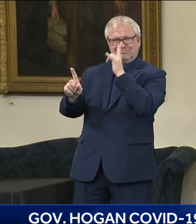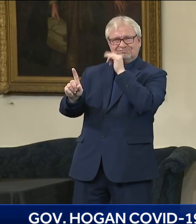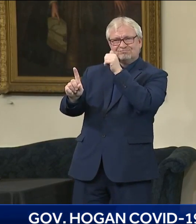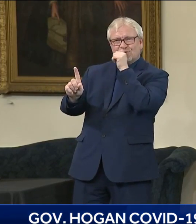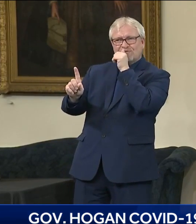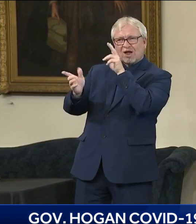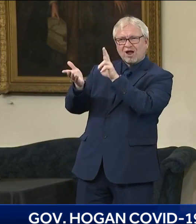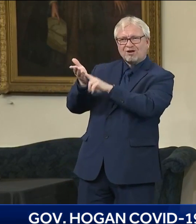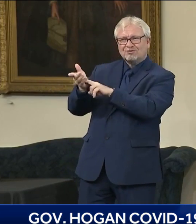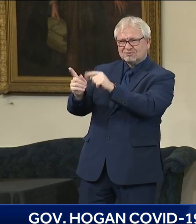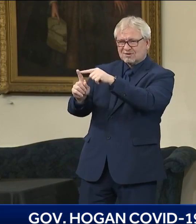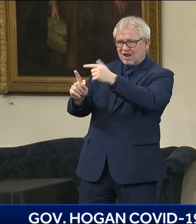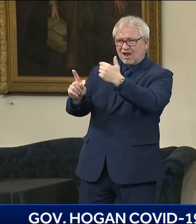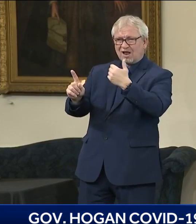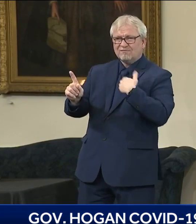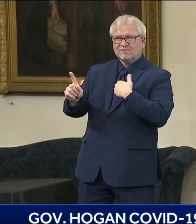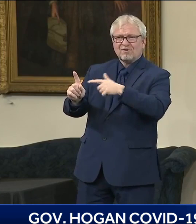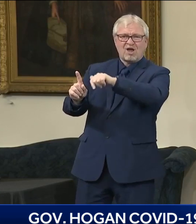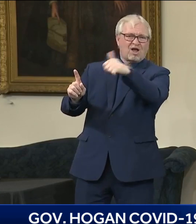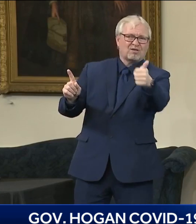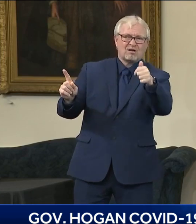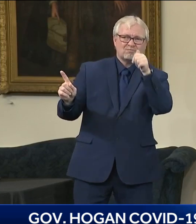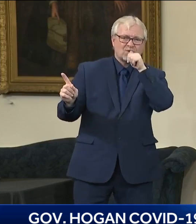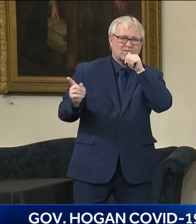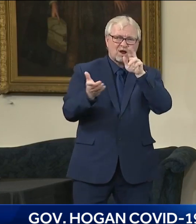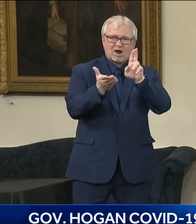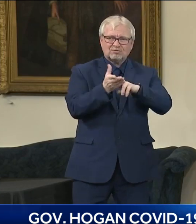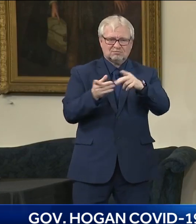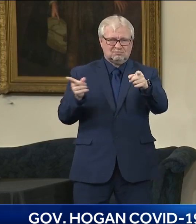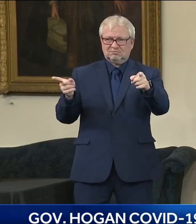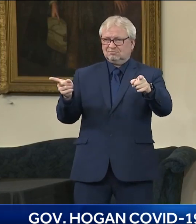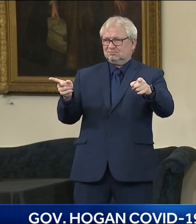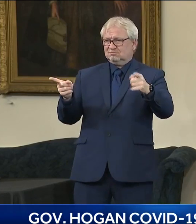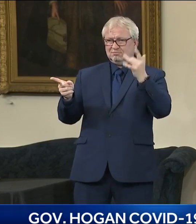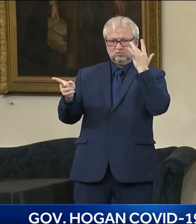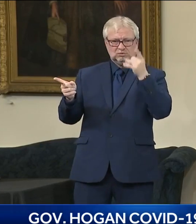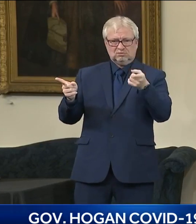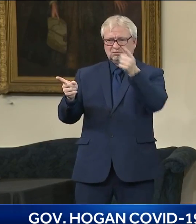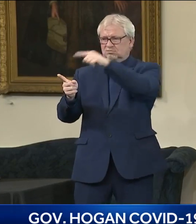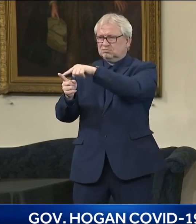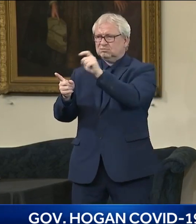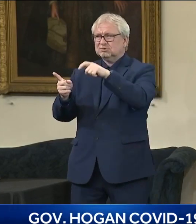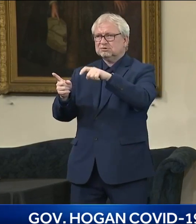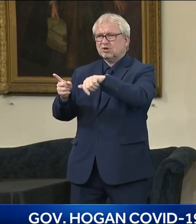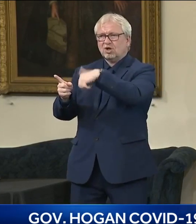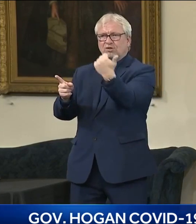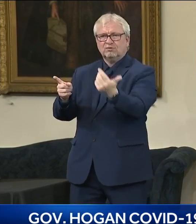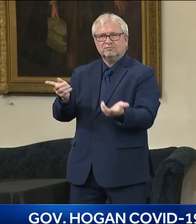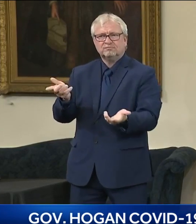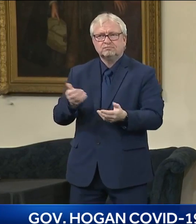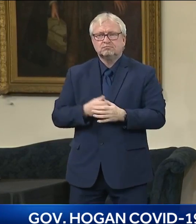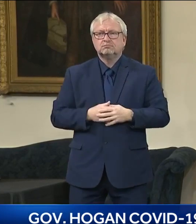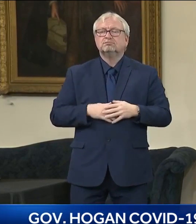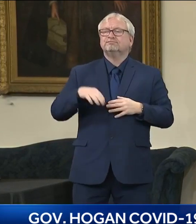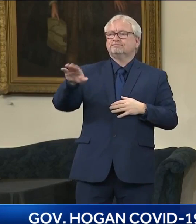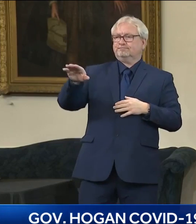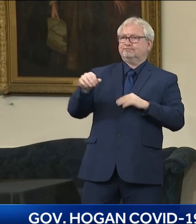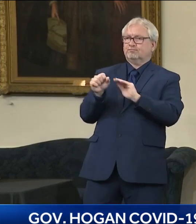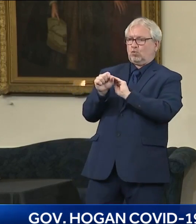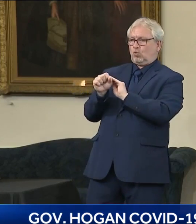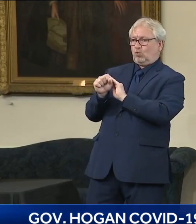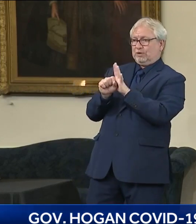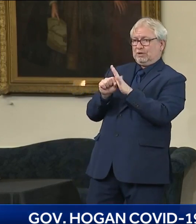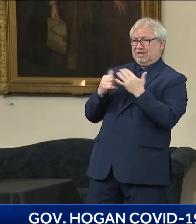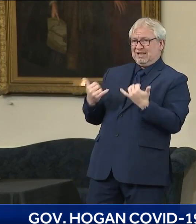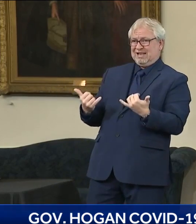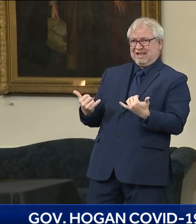There's lots of emergency contracts. They all go before the Board of Public Works. They've all been unanimously approved so far. Ernst & Young is helping in a